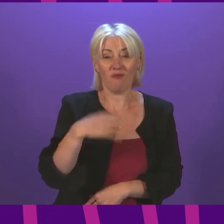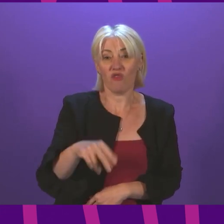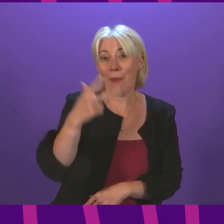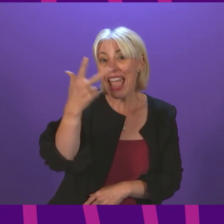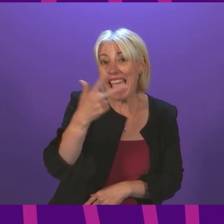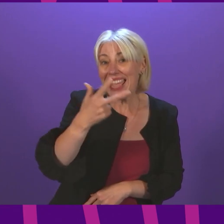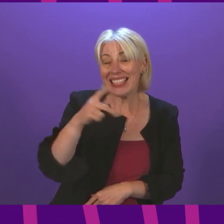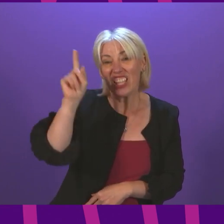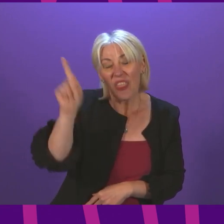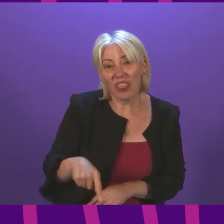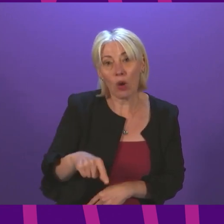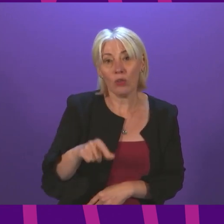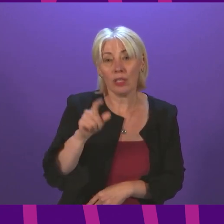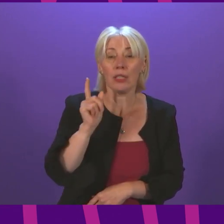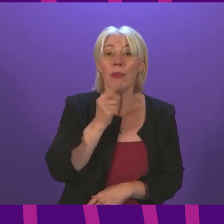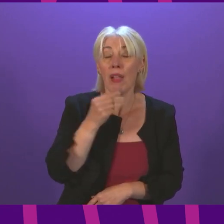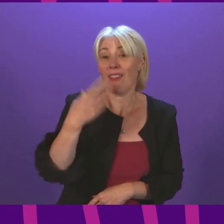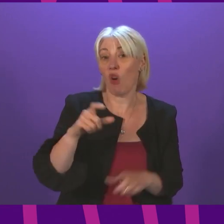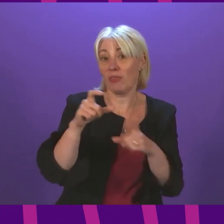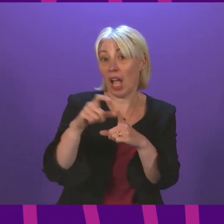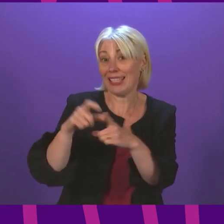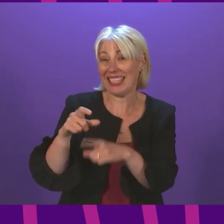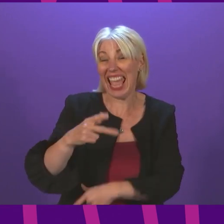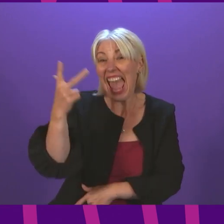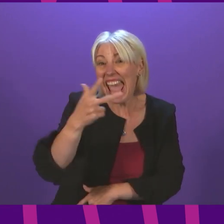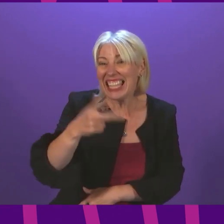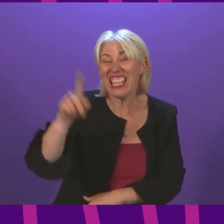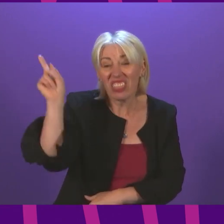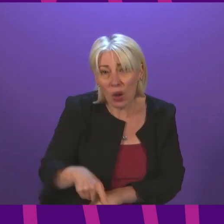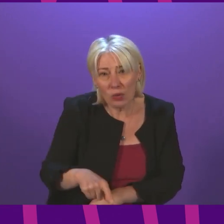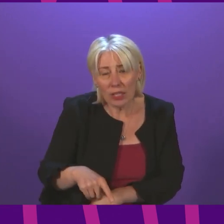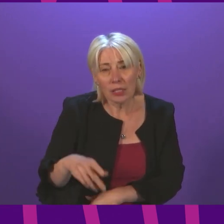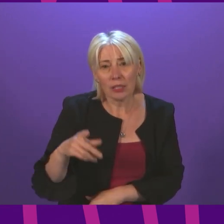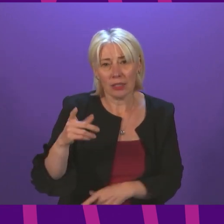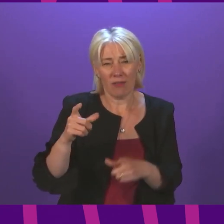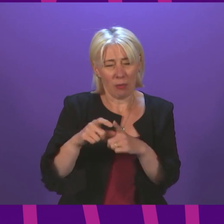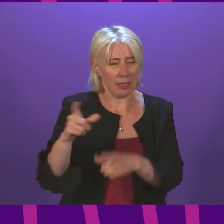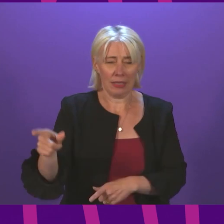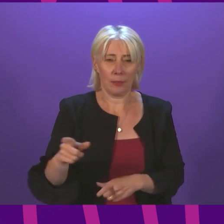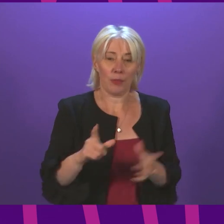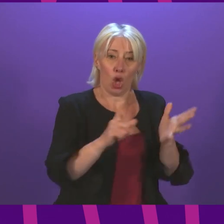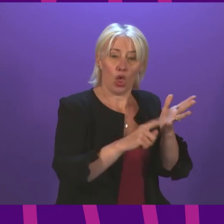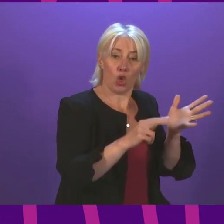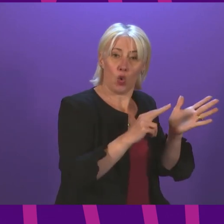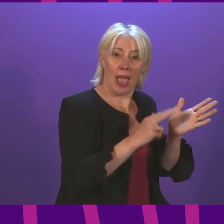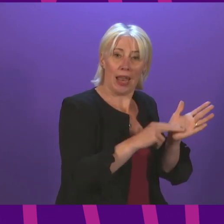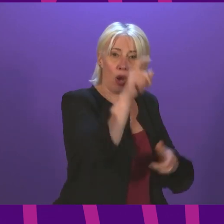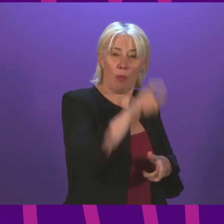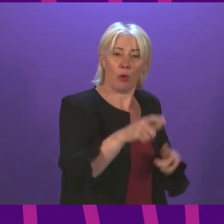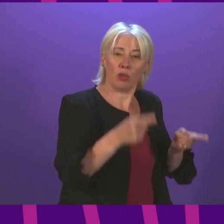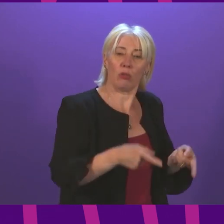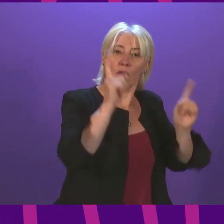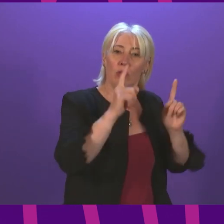Dundonians who will be impacted. 18,000. The UN Special Rapporteur on Poverty has said,